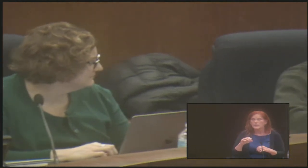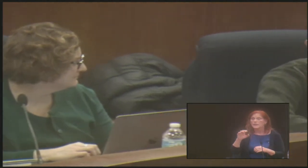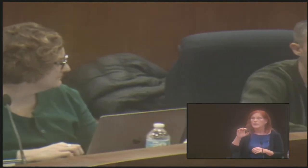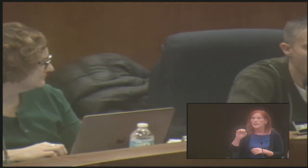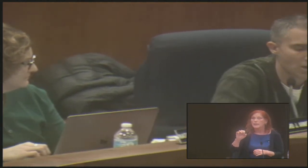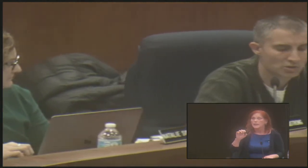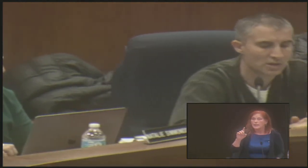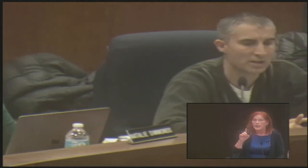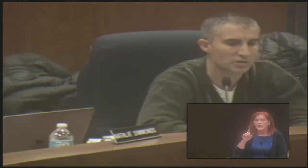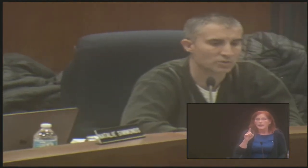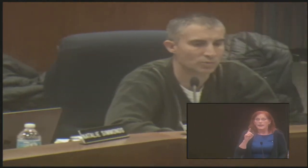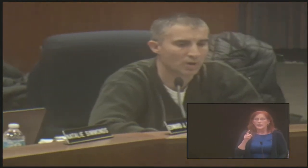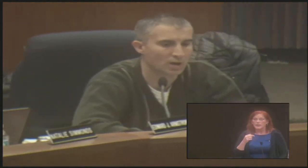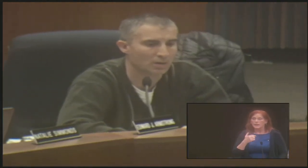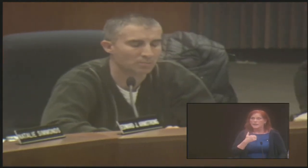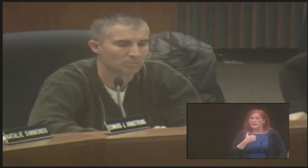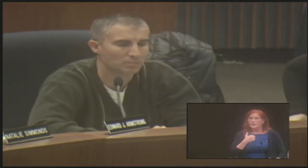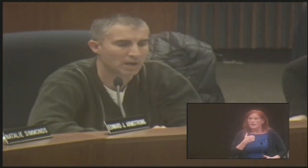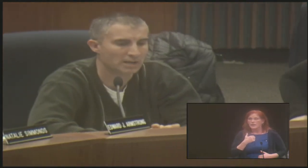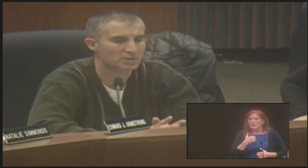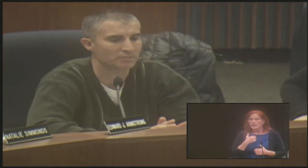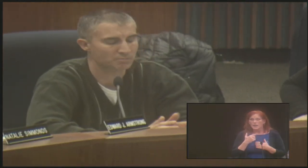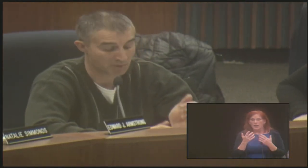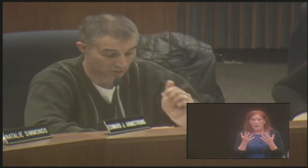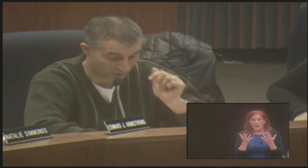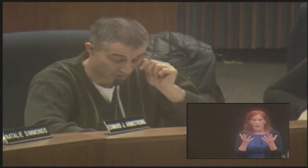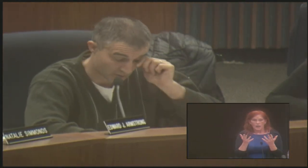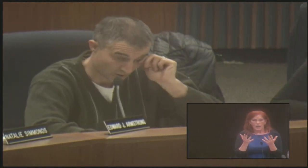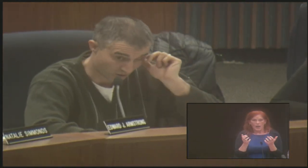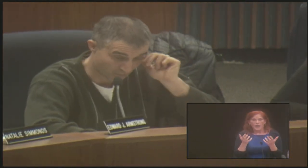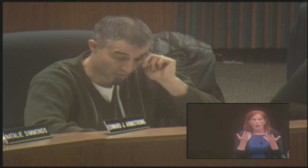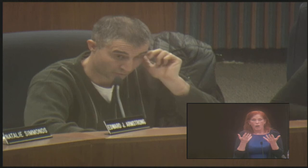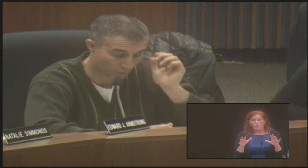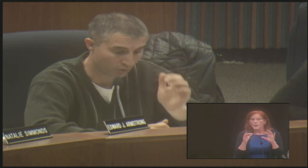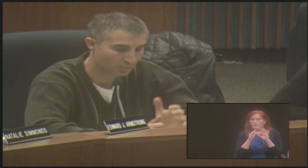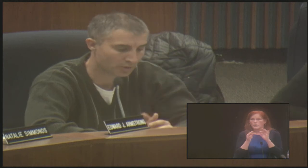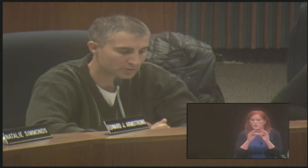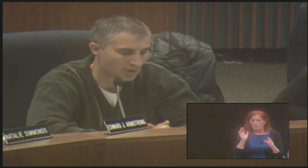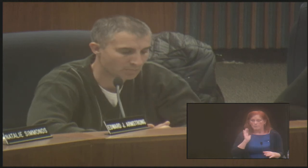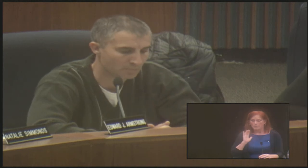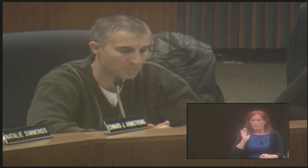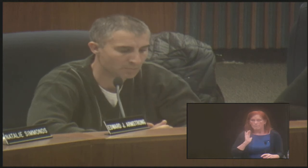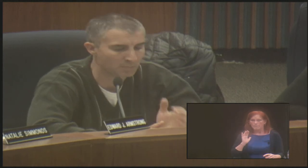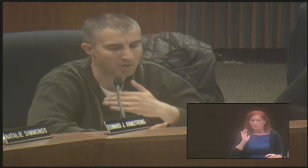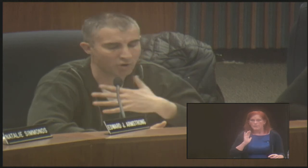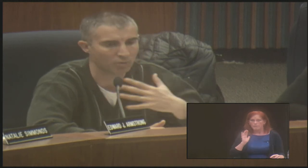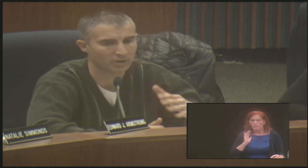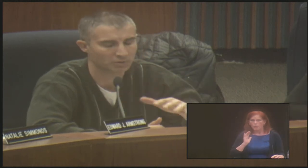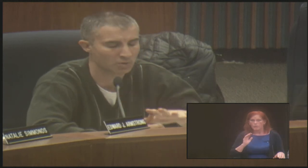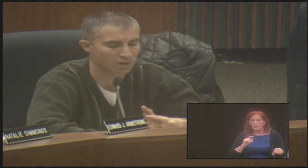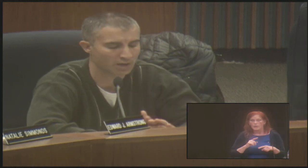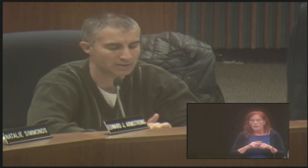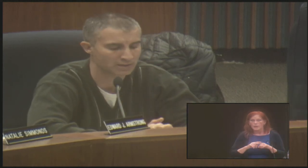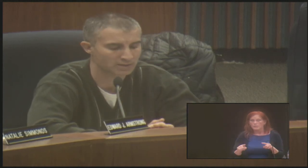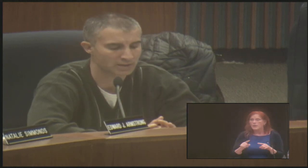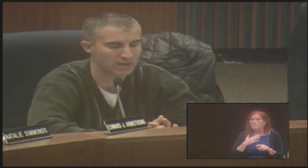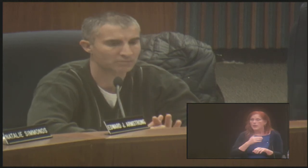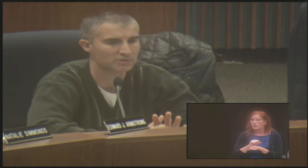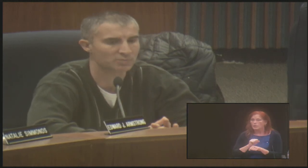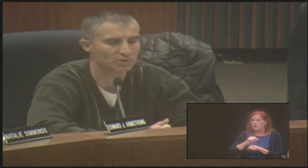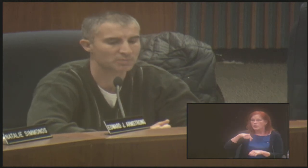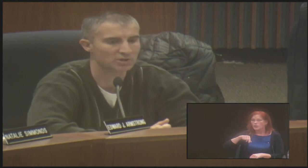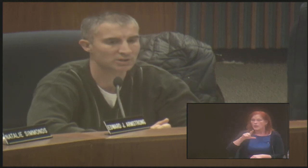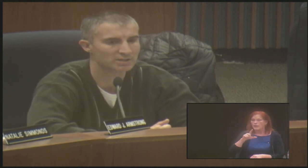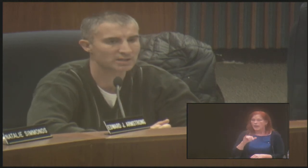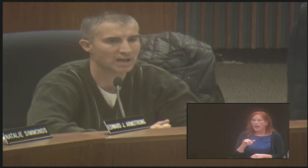Um, I'd just like to, um, I guess I mentioned this, um, before, but, um, my role at QLIs is an